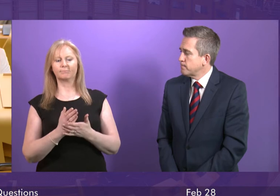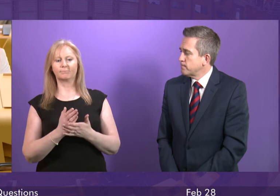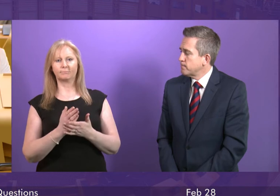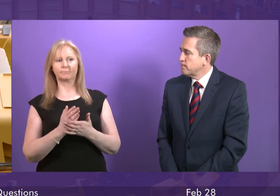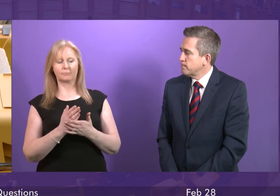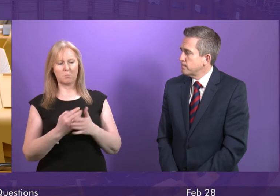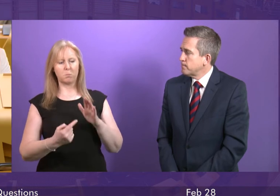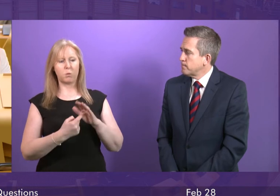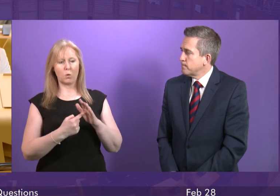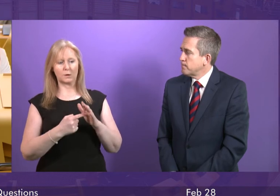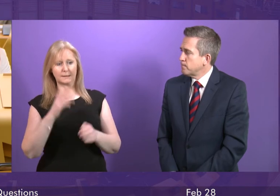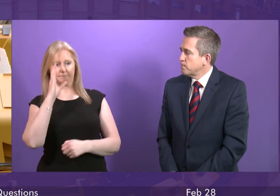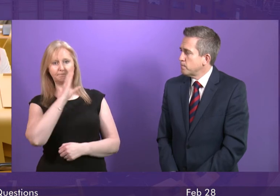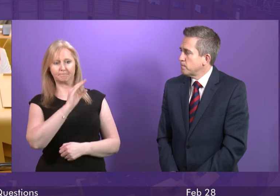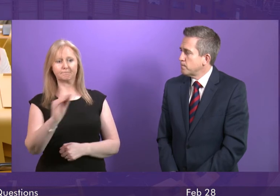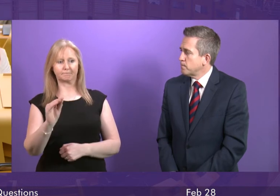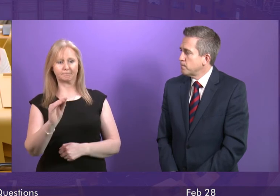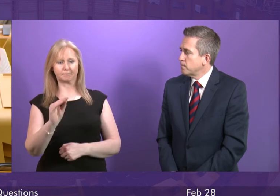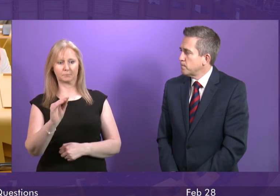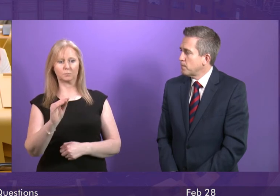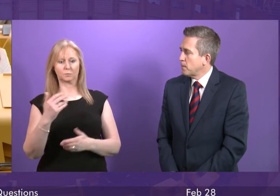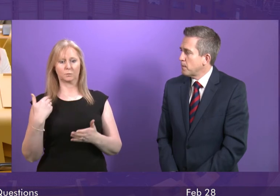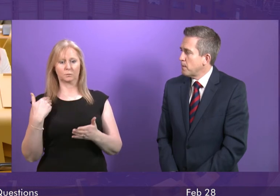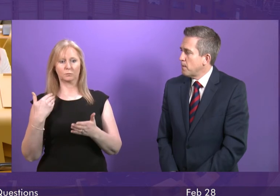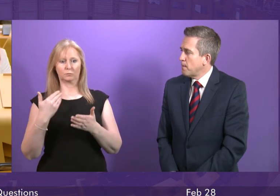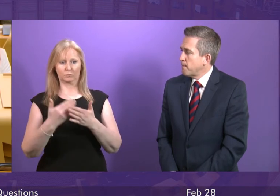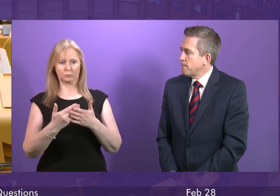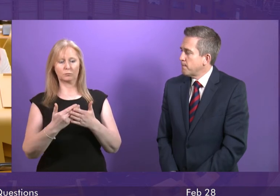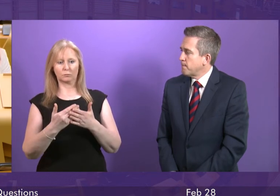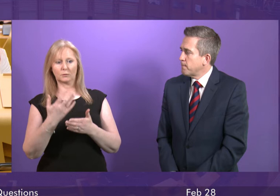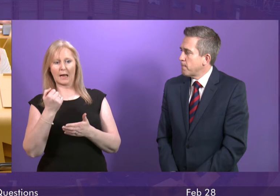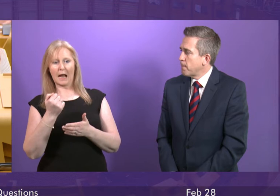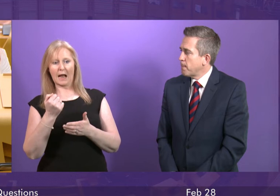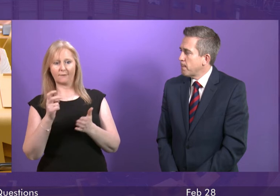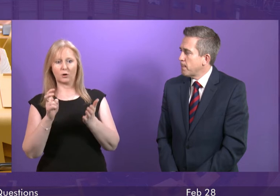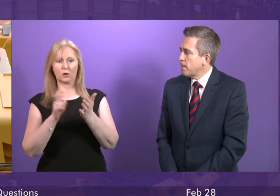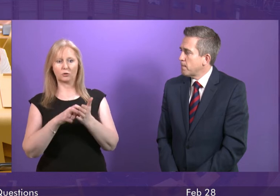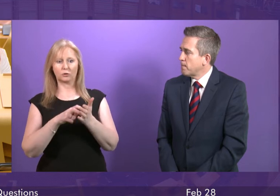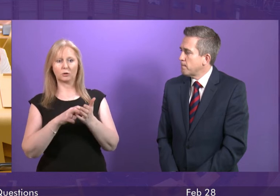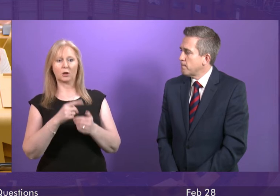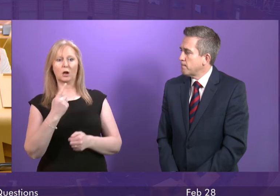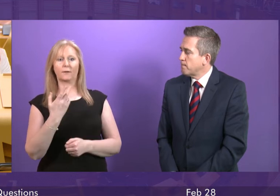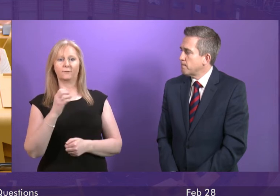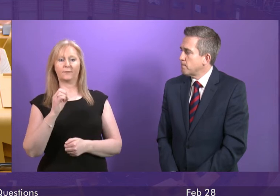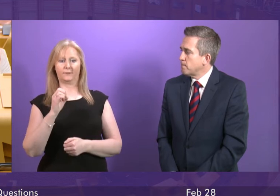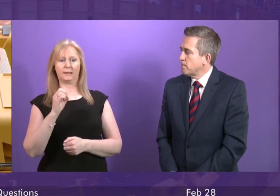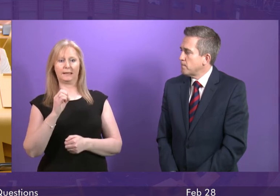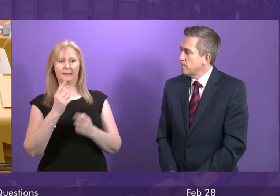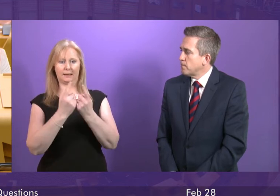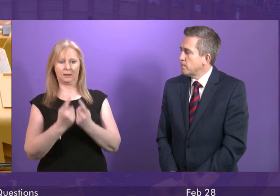to note that BIFAB have secured a contract to fabricate 150 pin piles for the Moray East project. That contract